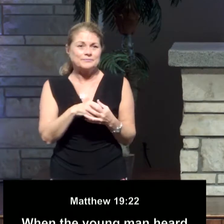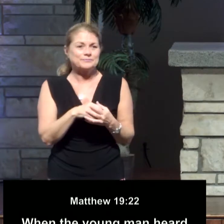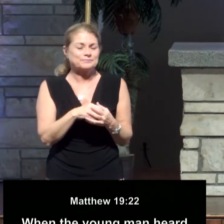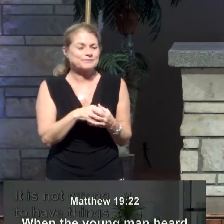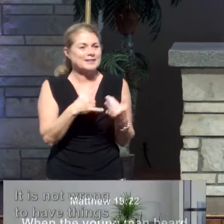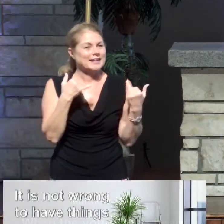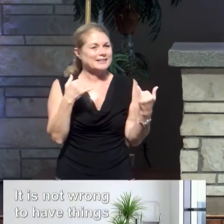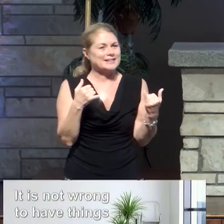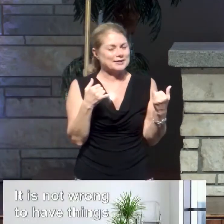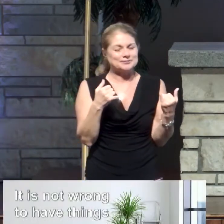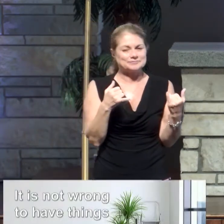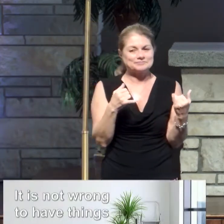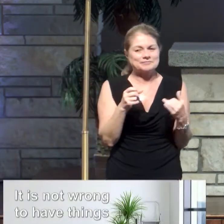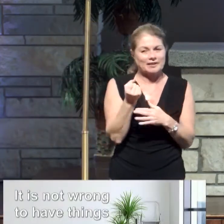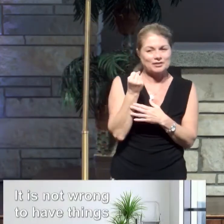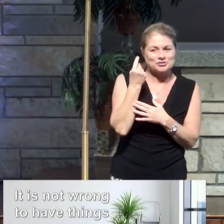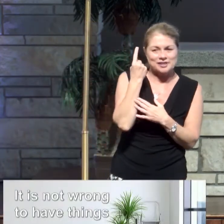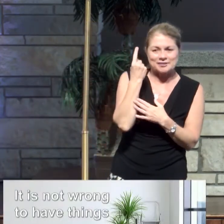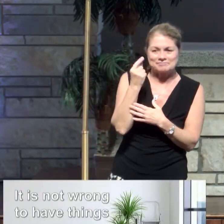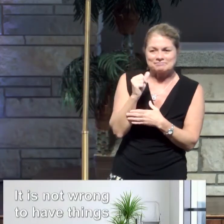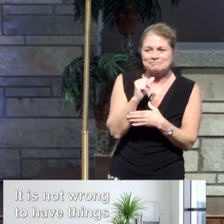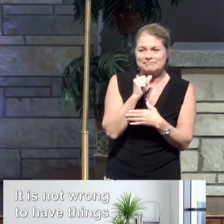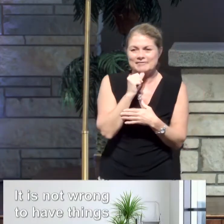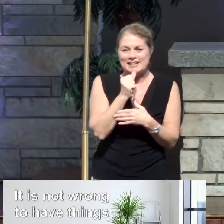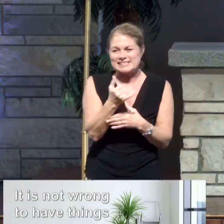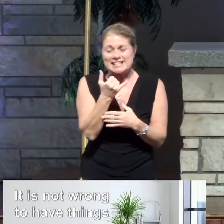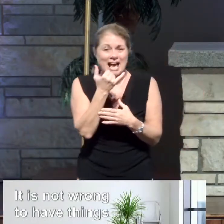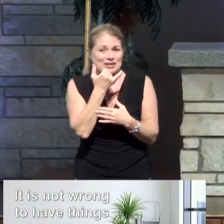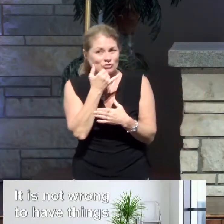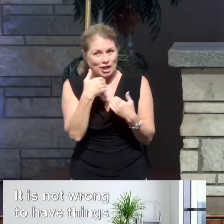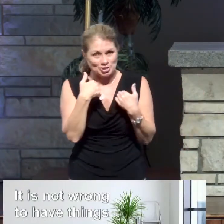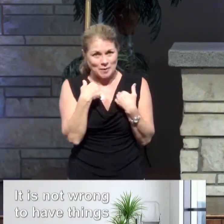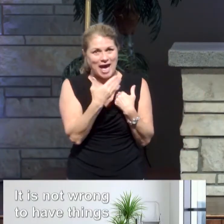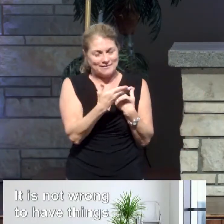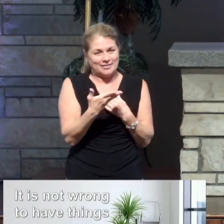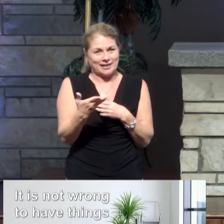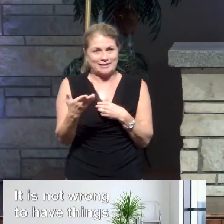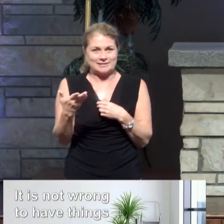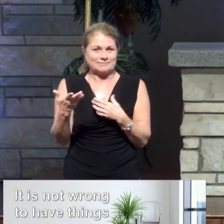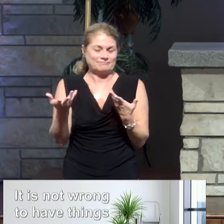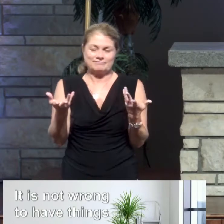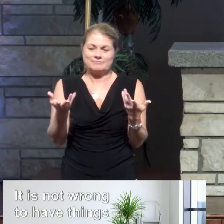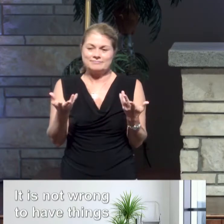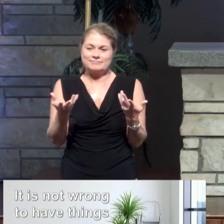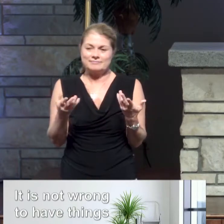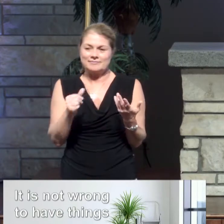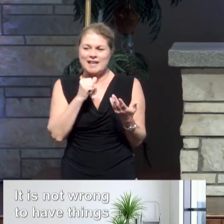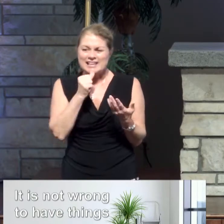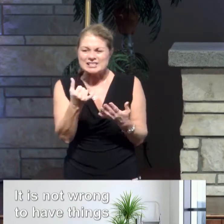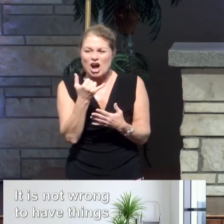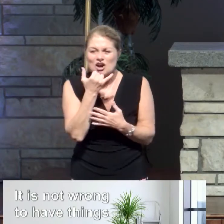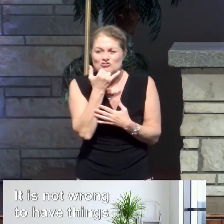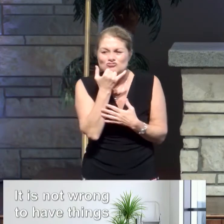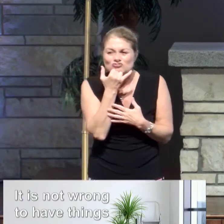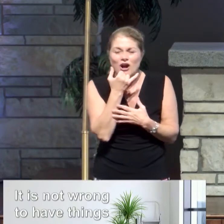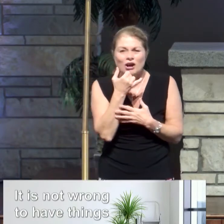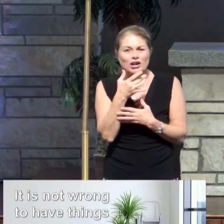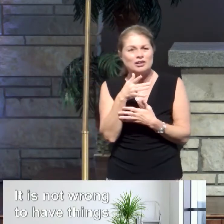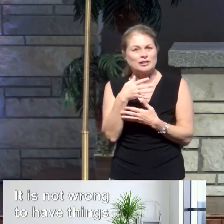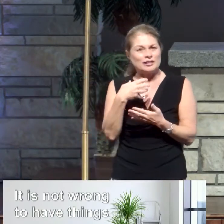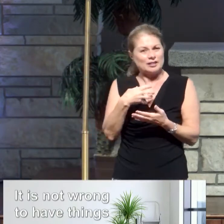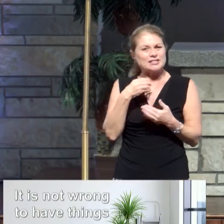don't get me wrong. It's not wrong to have things. It is not wrong to be wealthy.